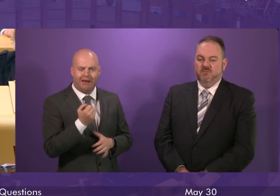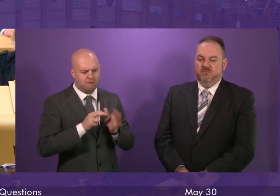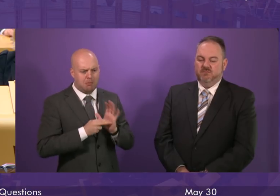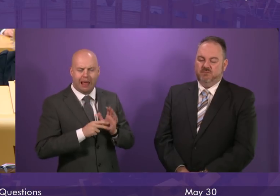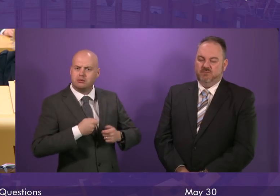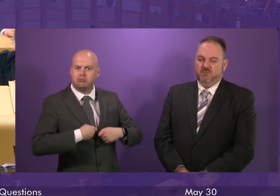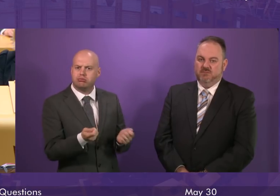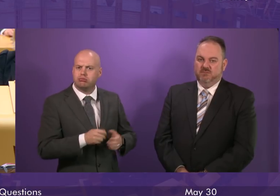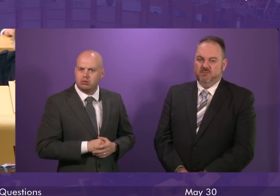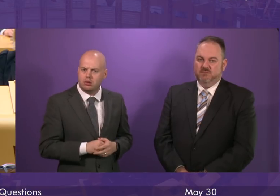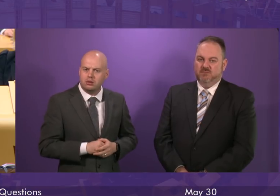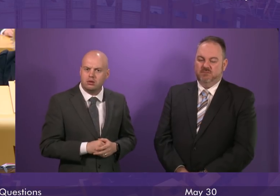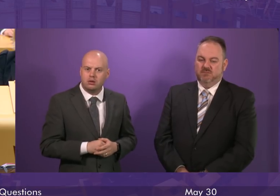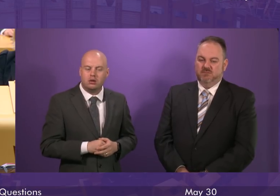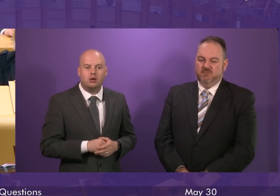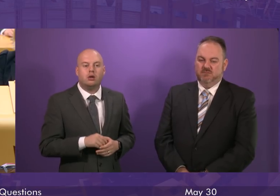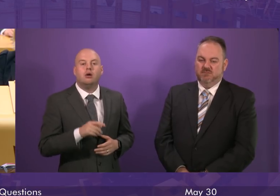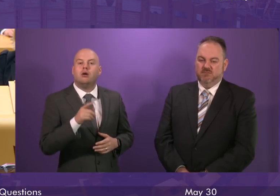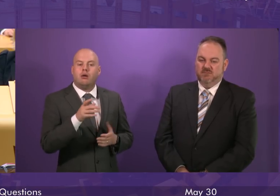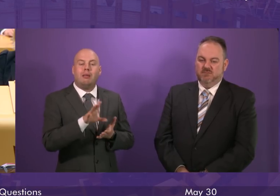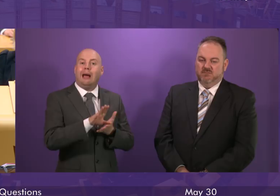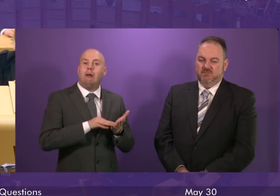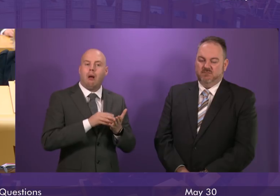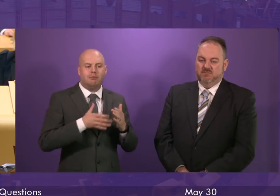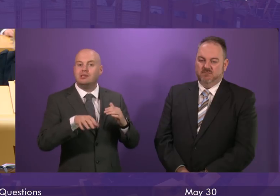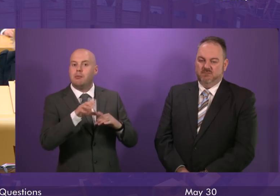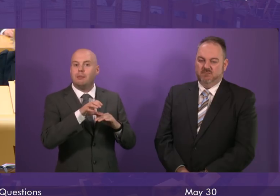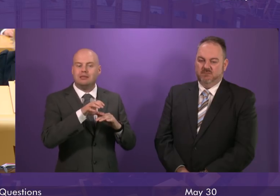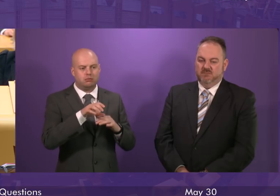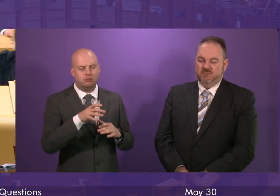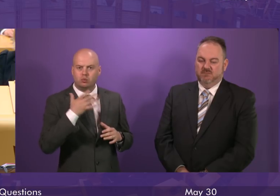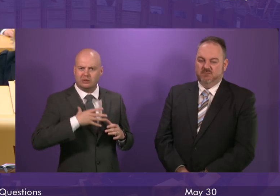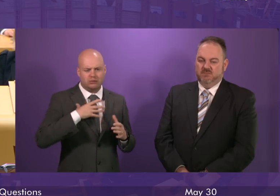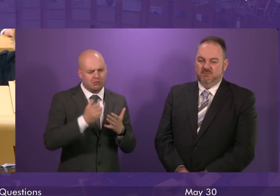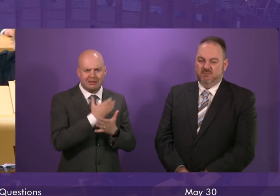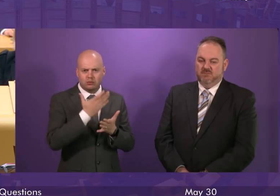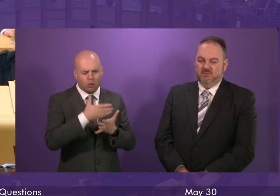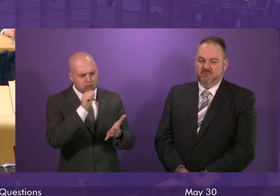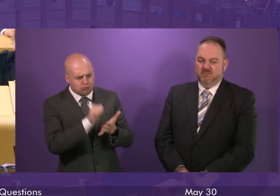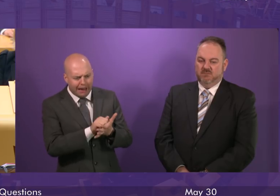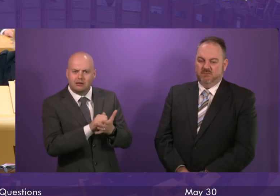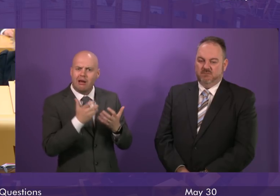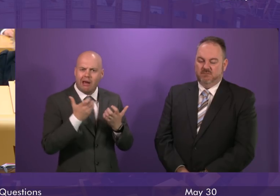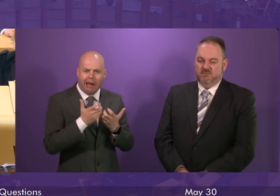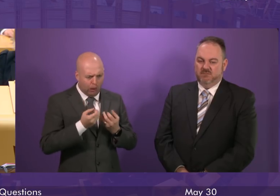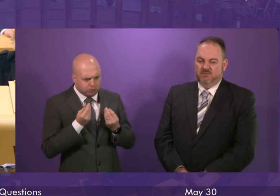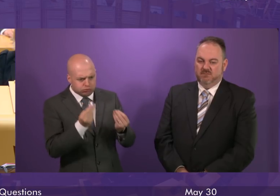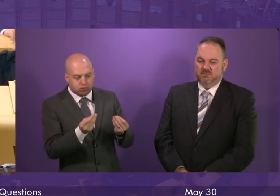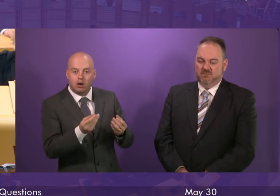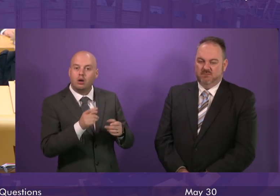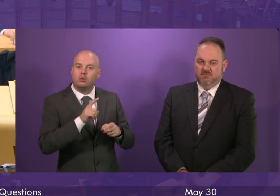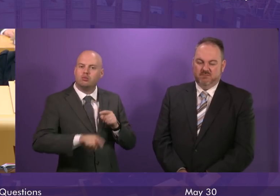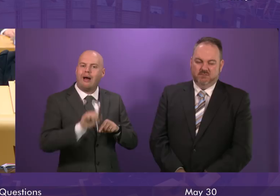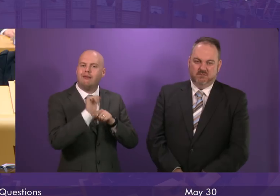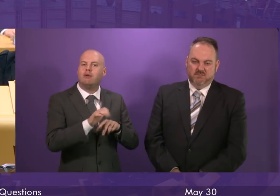because we are looking at how we would introduce that in a way that lifts the maximum number of children out of poverty. And of course, we've got